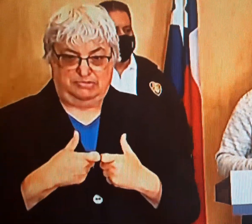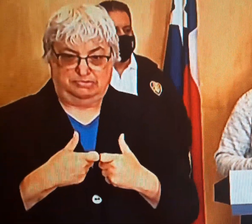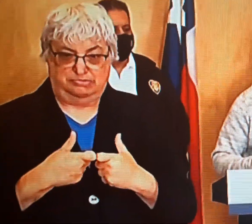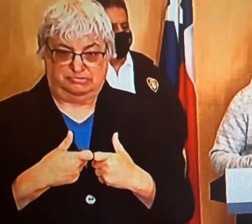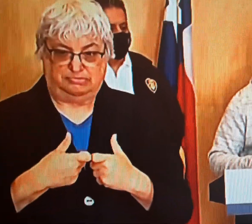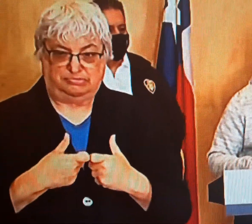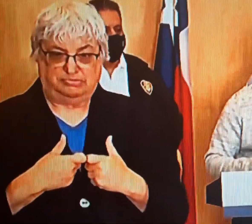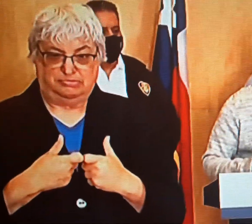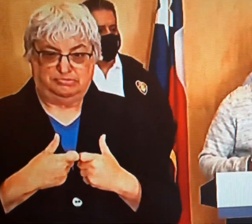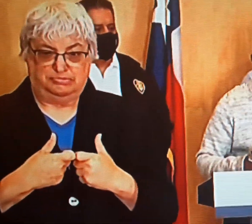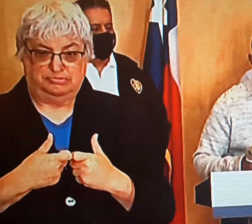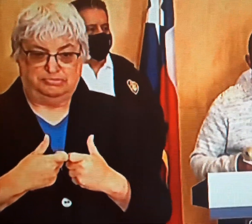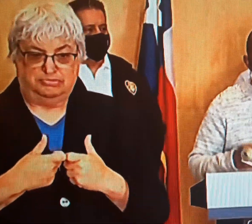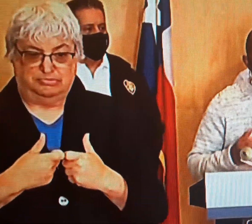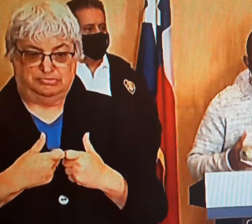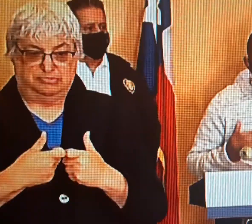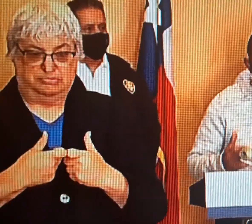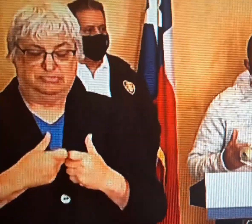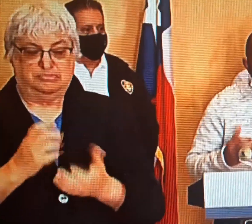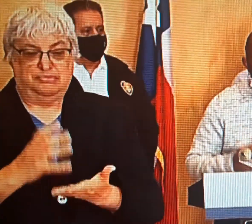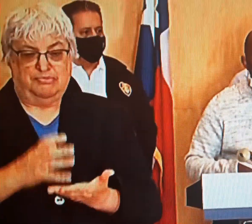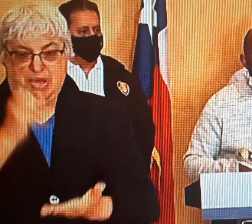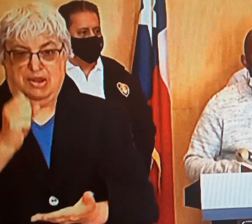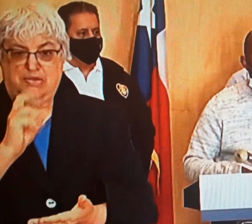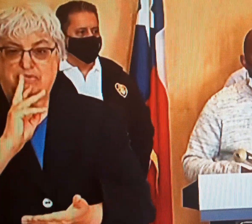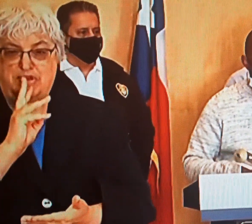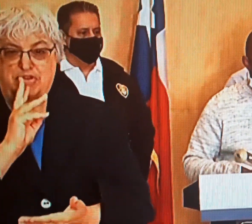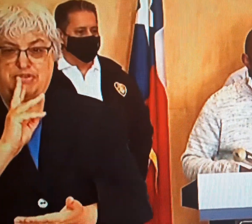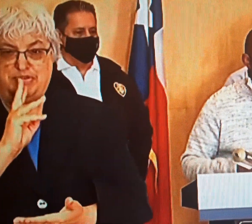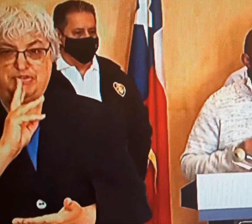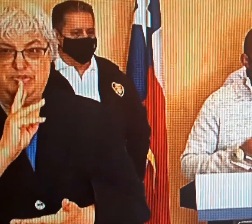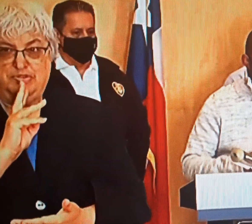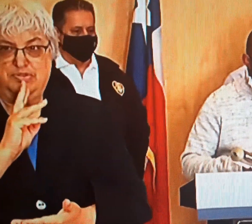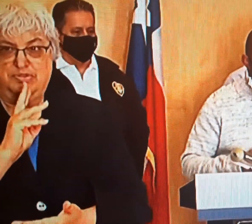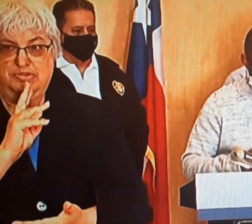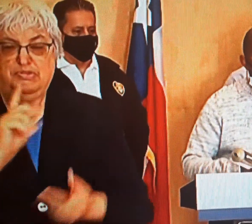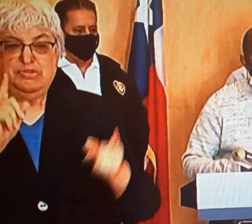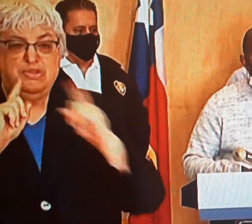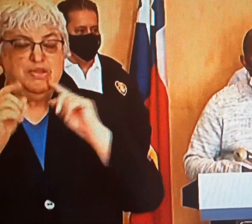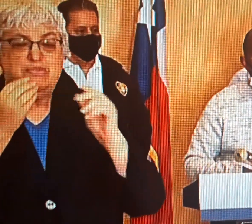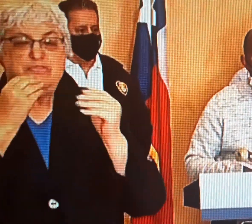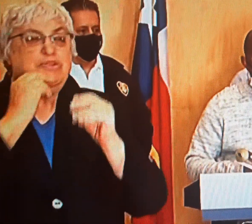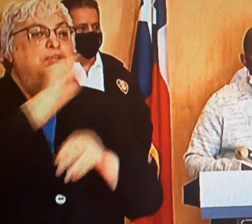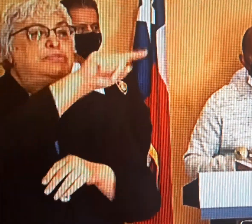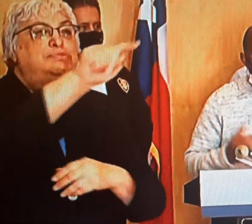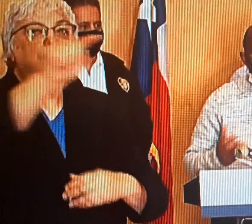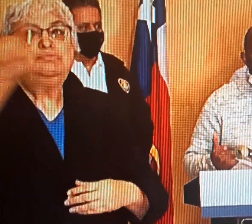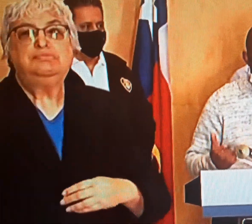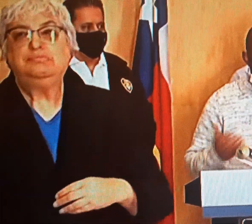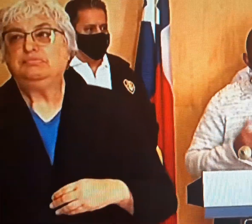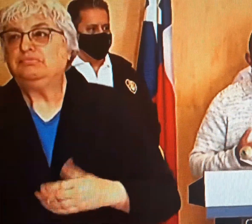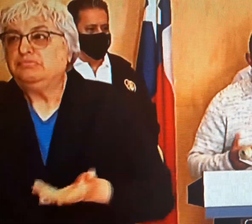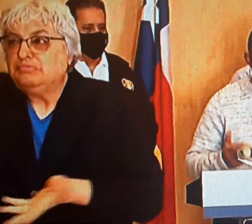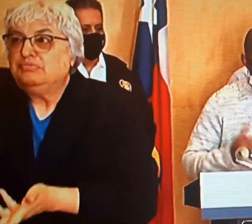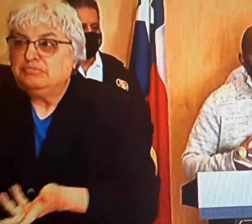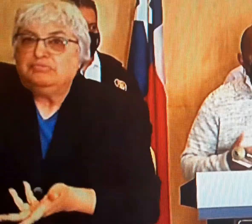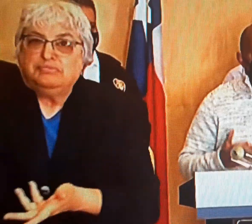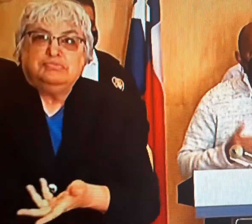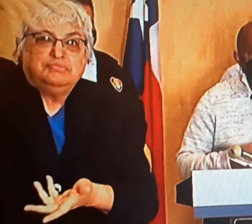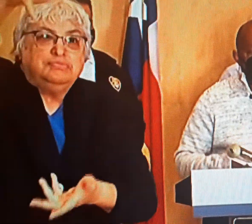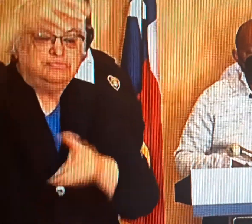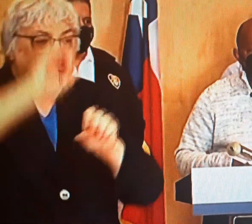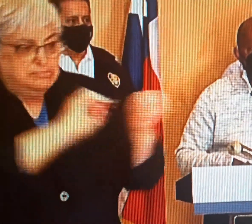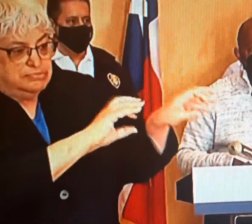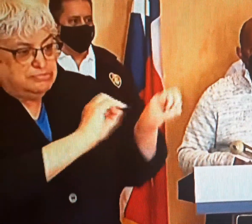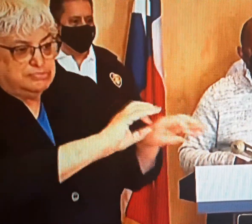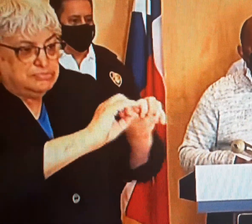water, it's the bottle of water and I know talking to the grocers that they've gone out and they're restocking